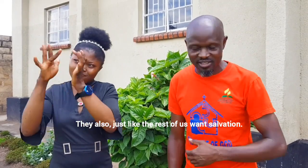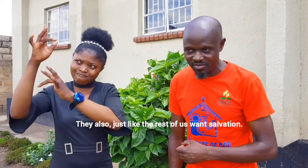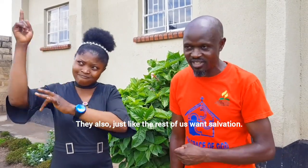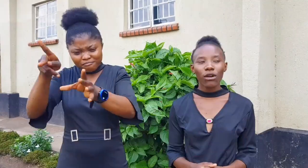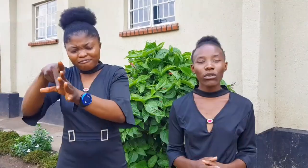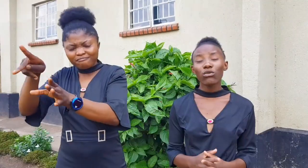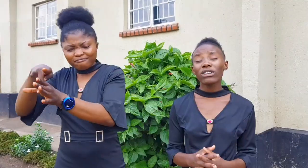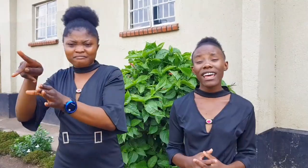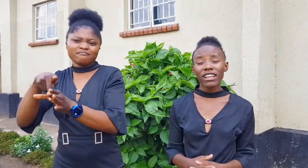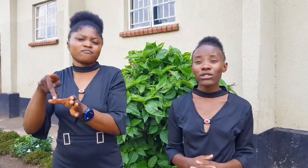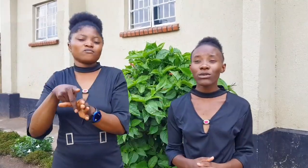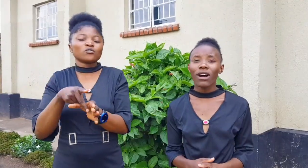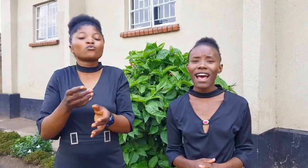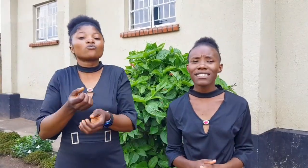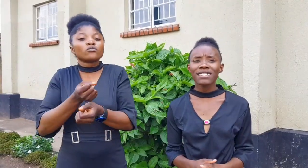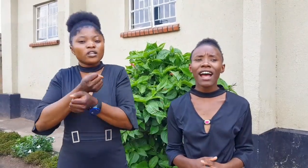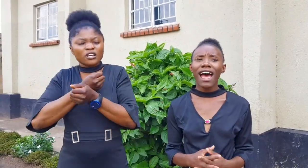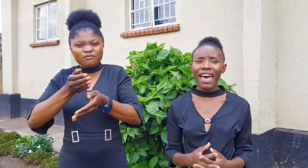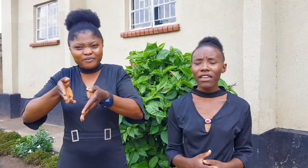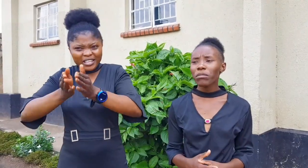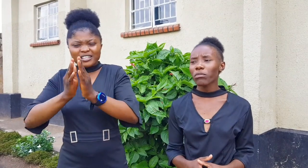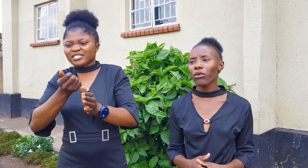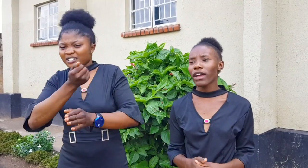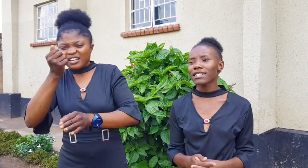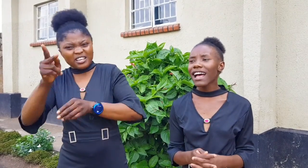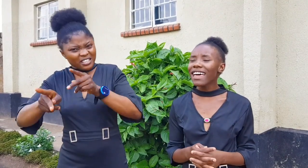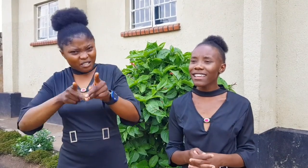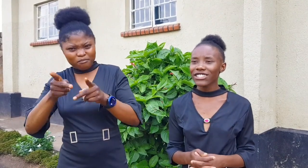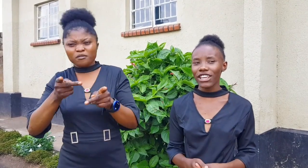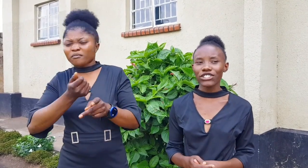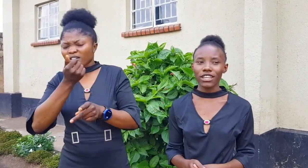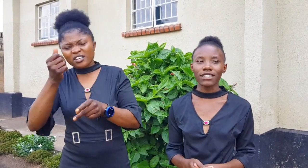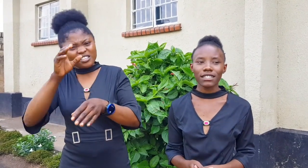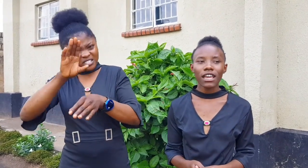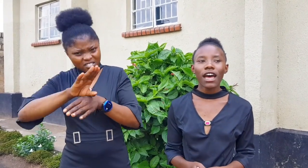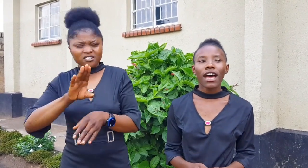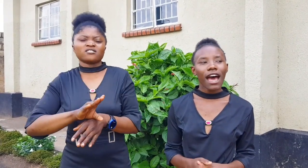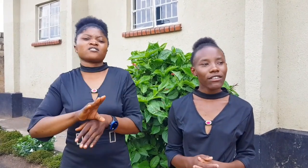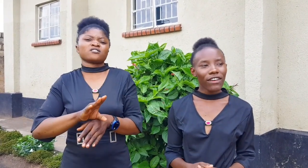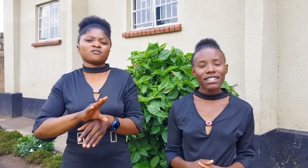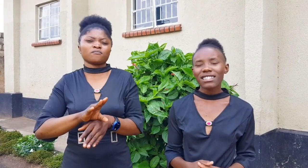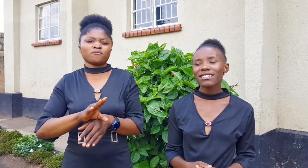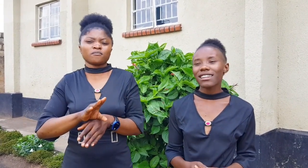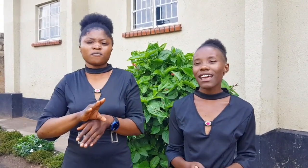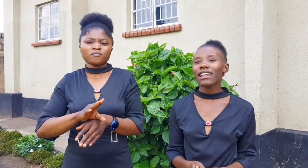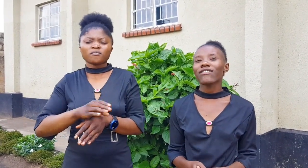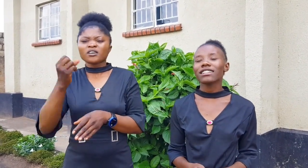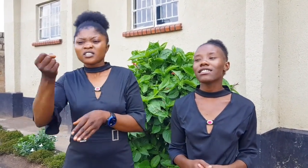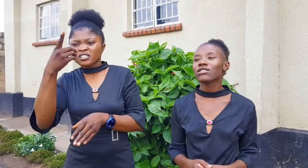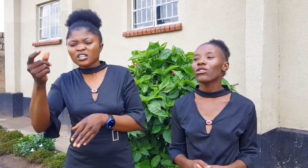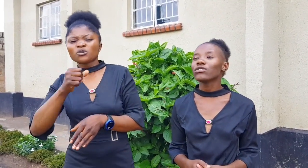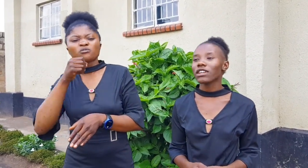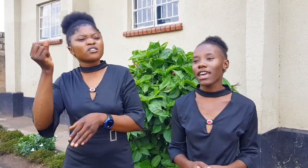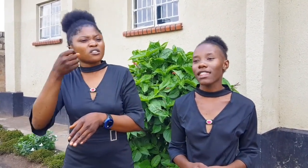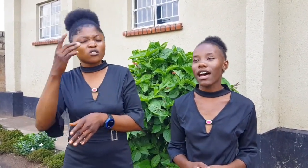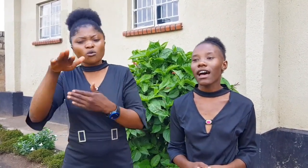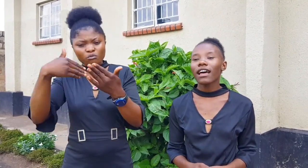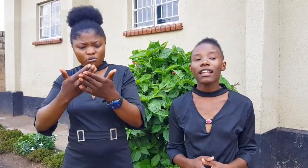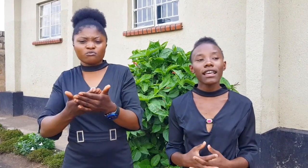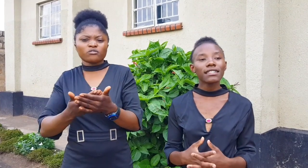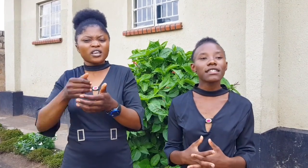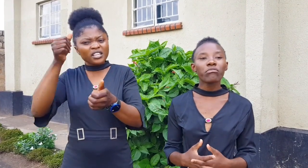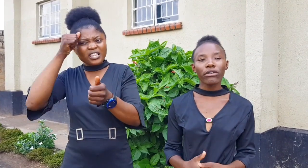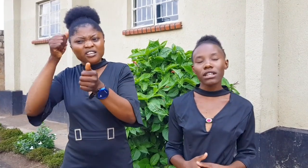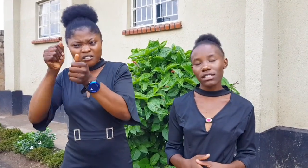We would like to ask other people and other teachers, Adventists and non-Adventists all together,